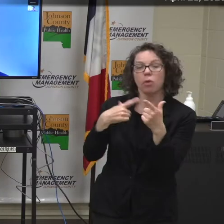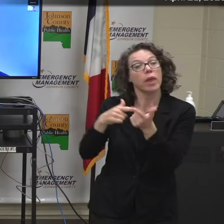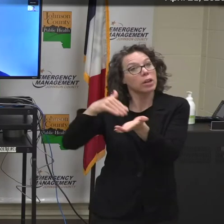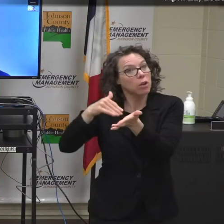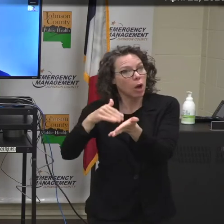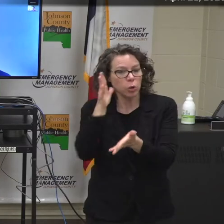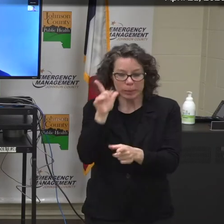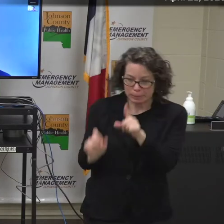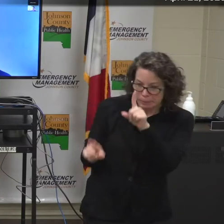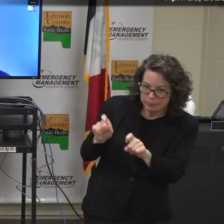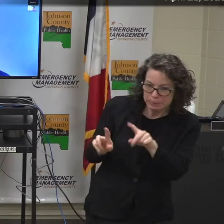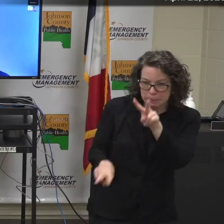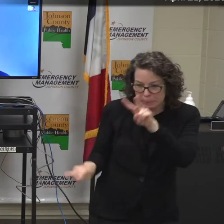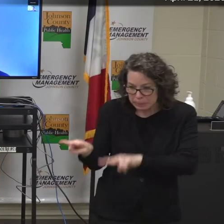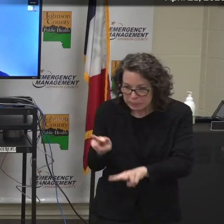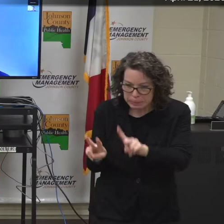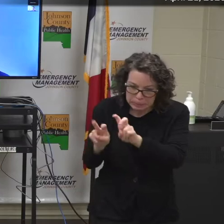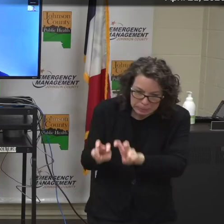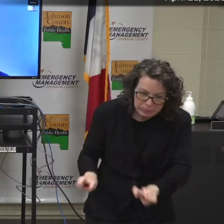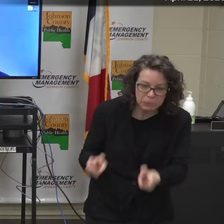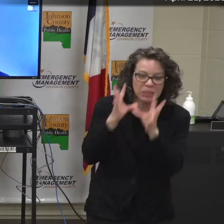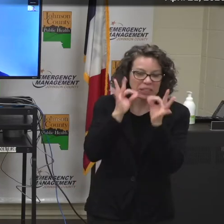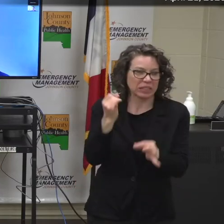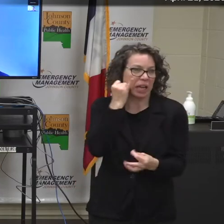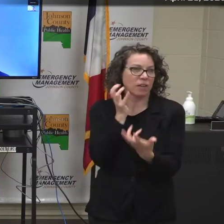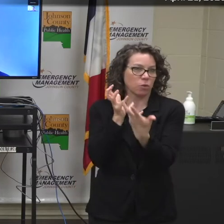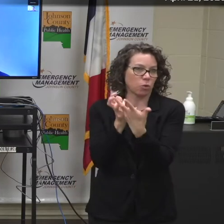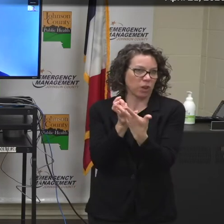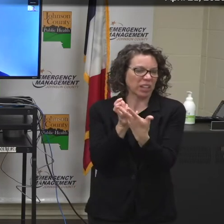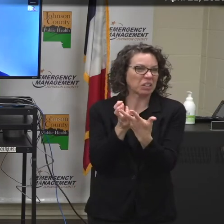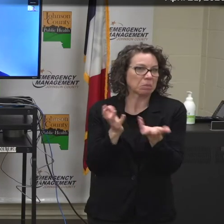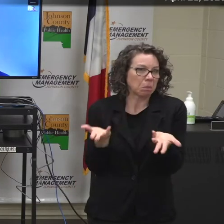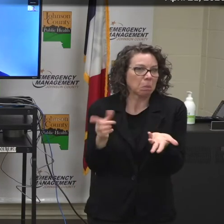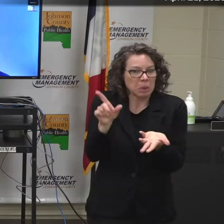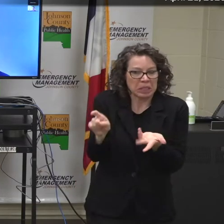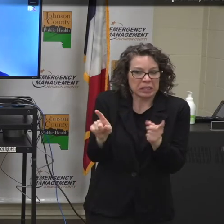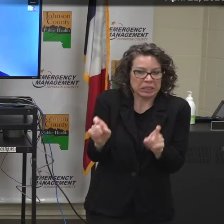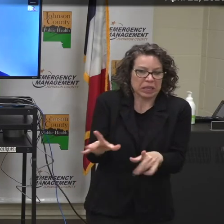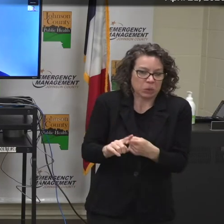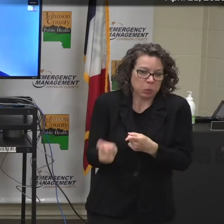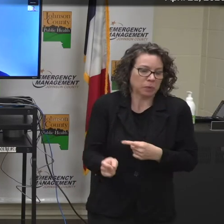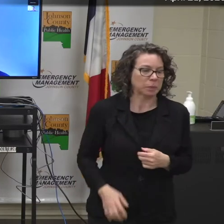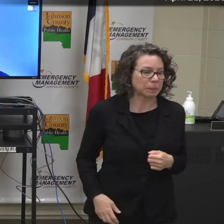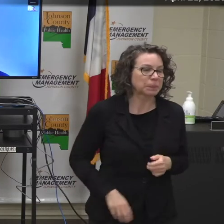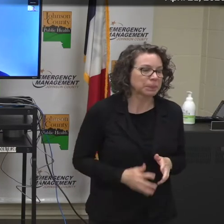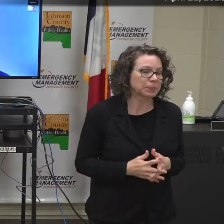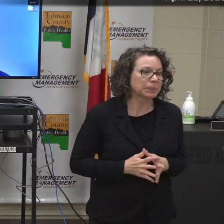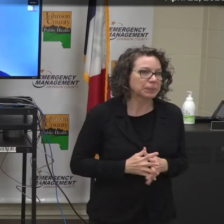conditions and determine whether you fit into those guidelines of ability to be tested.